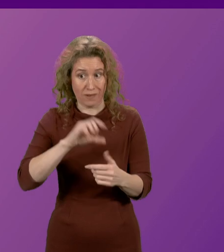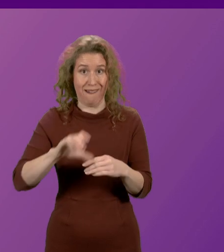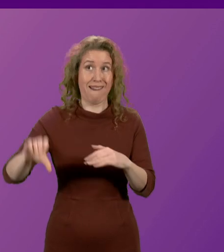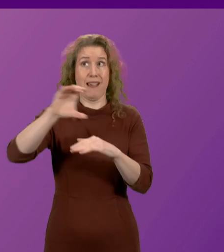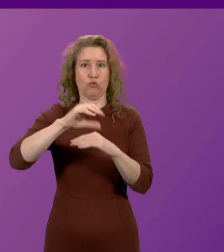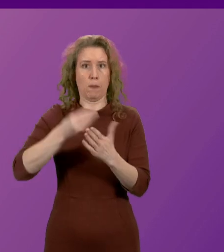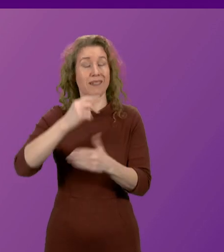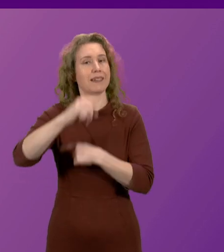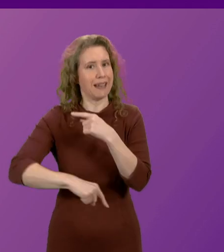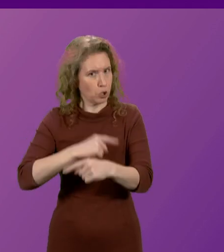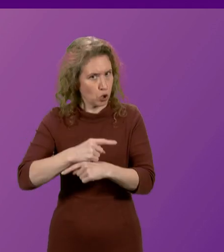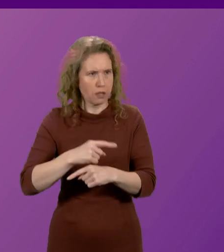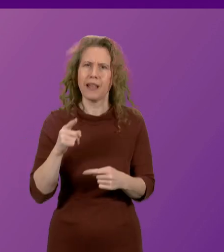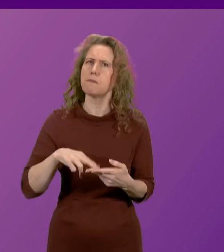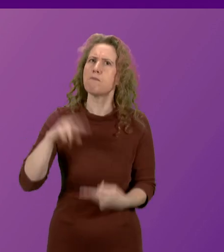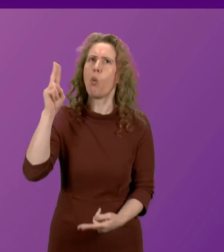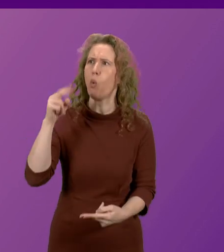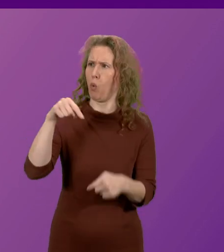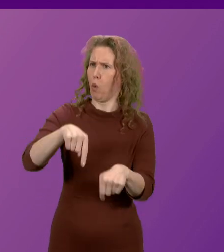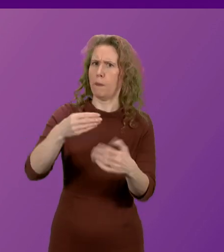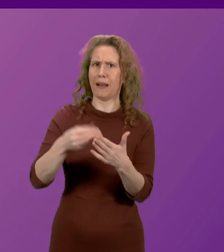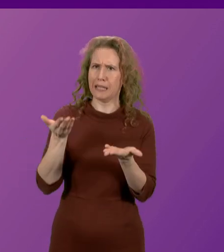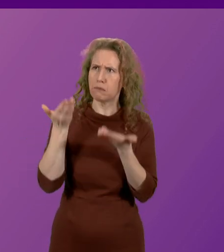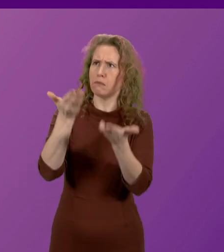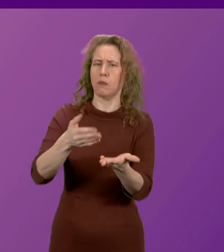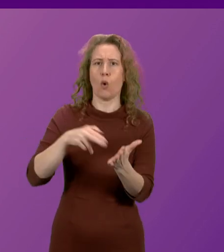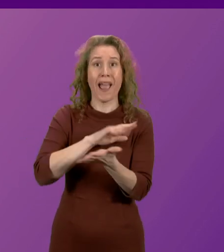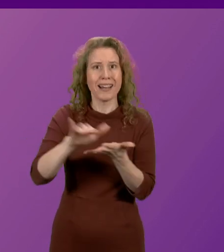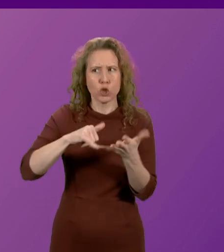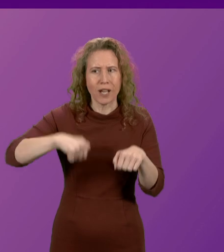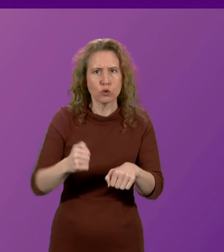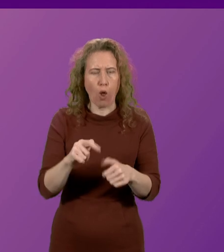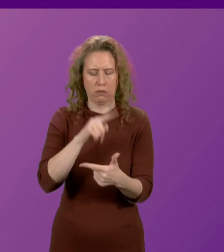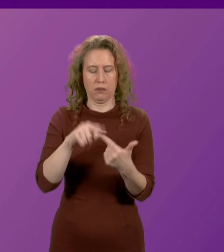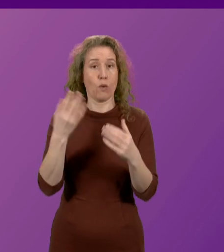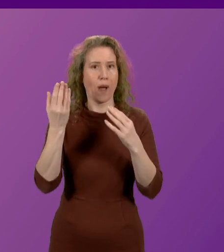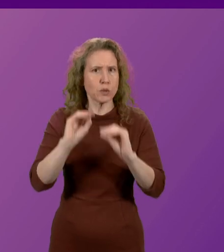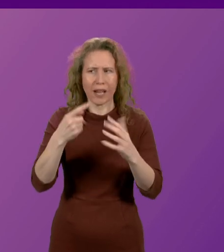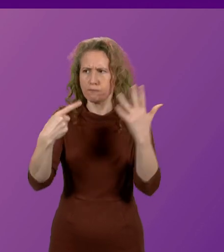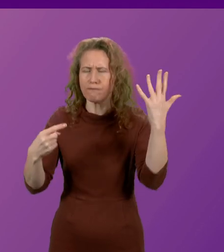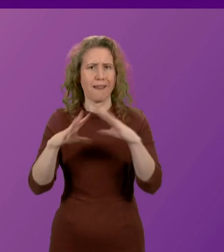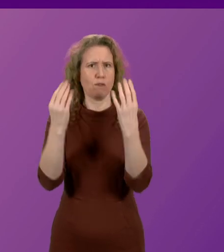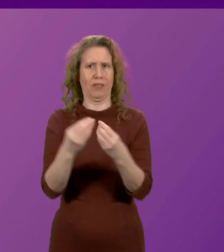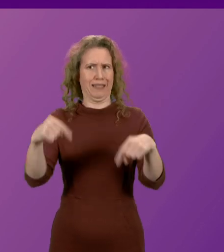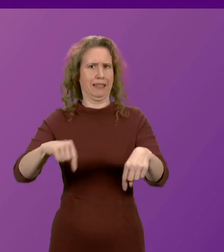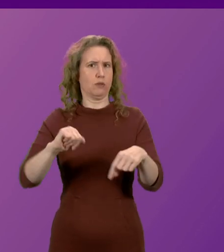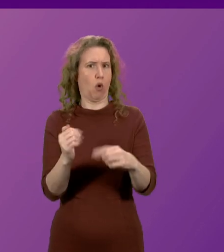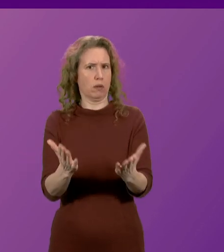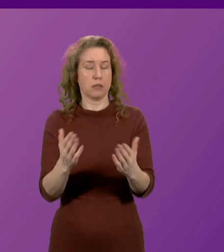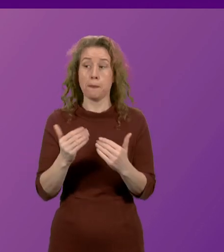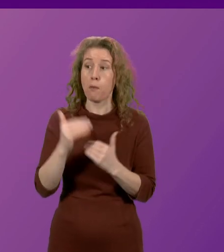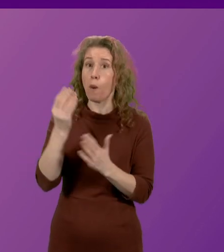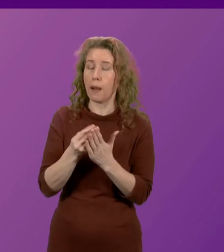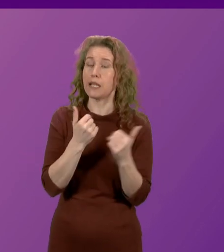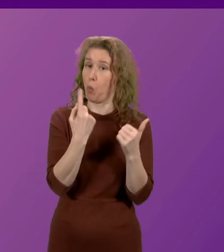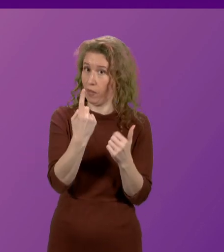money next year, that is more money for Scotland's NHS, schools and other vital public services. But more money is